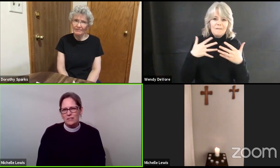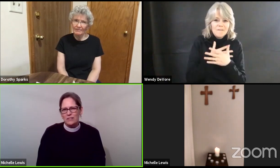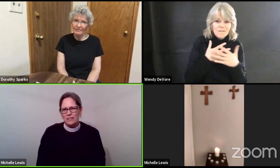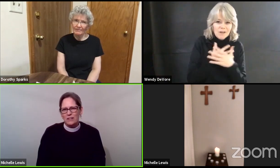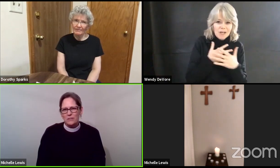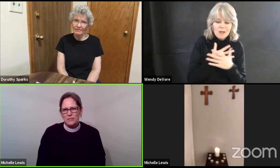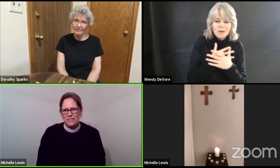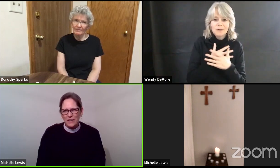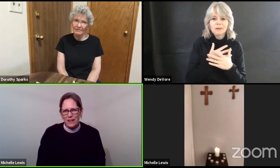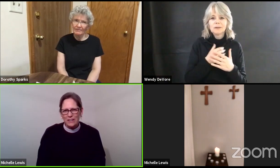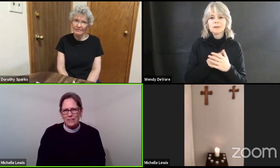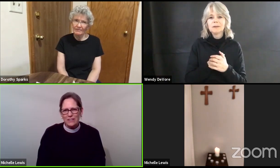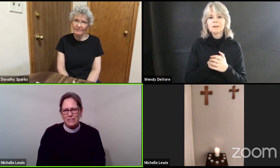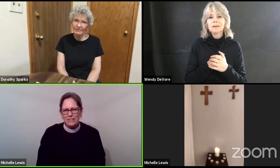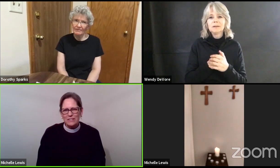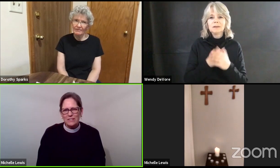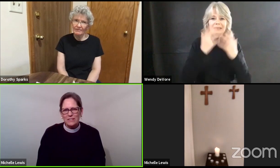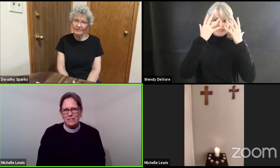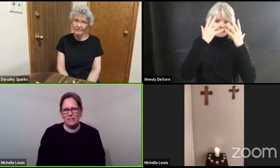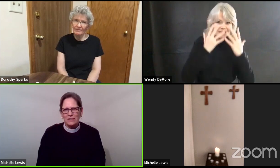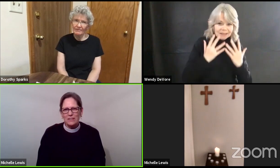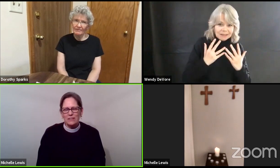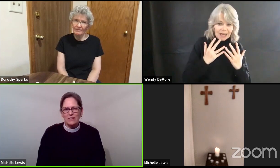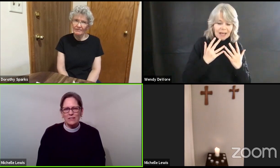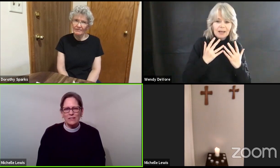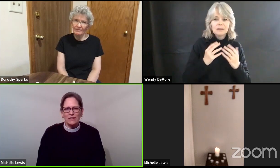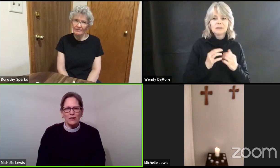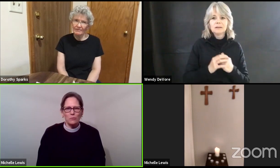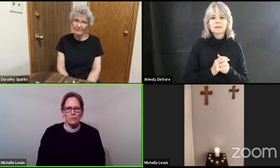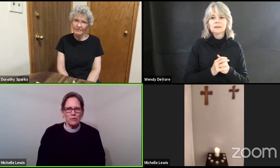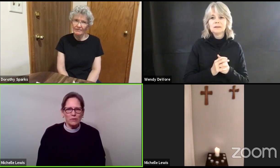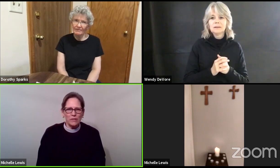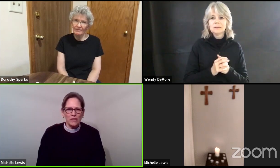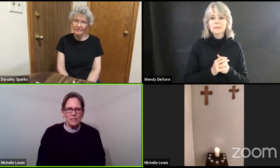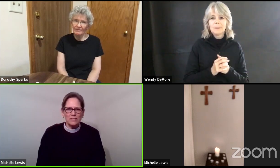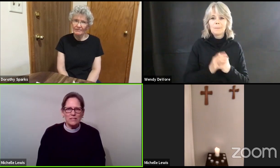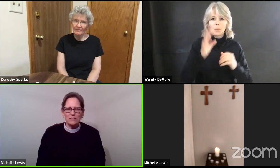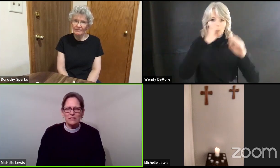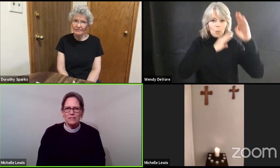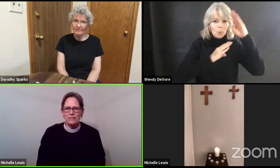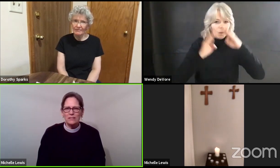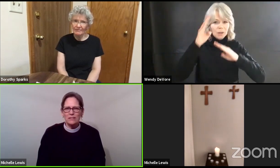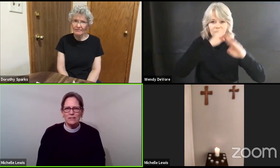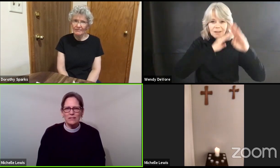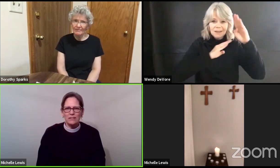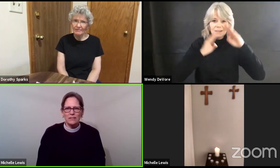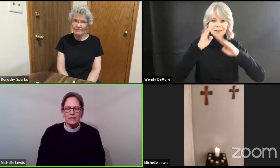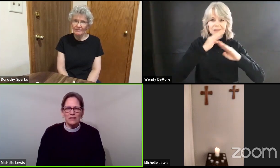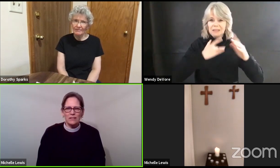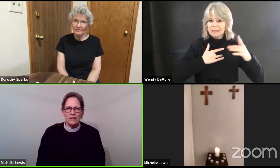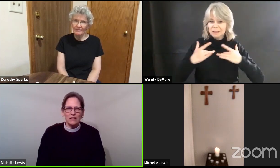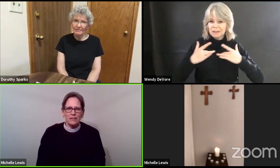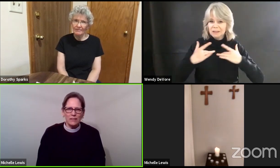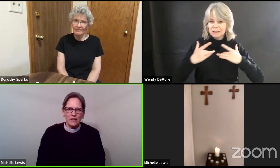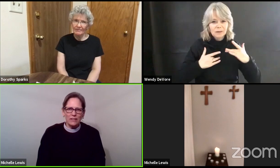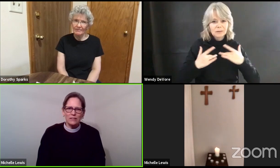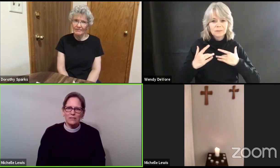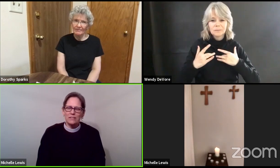sadness our worries letting the